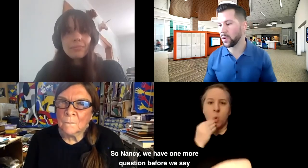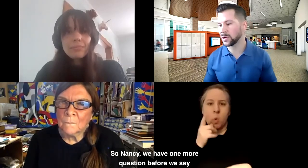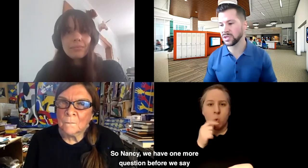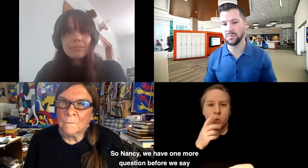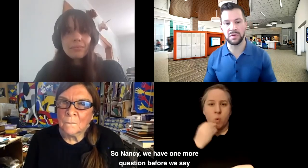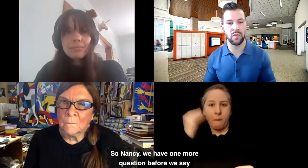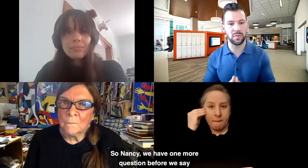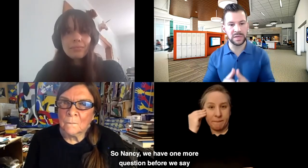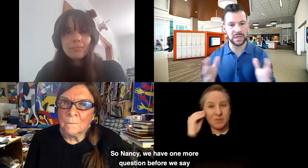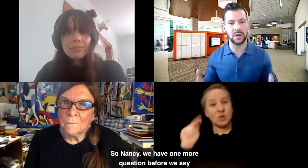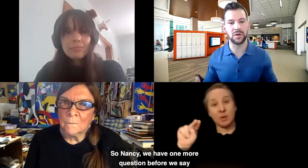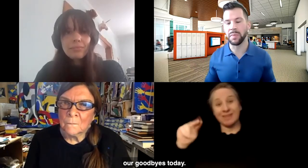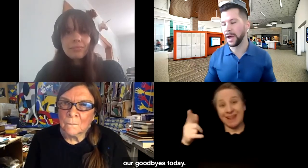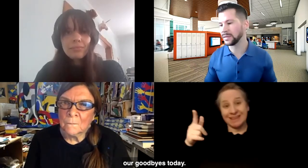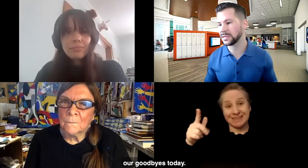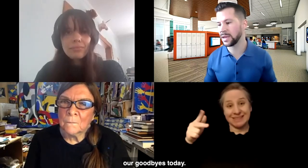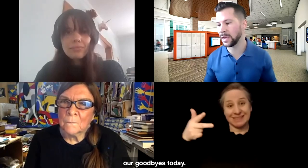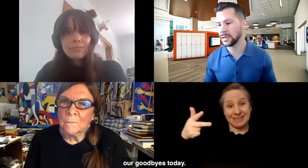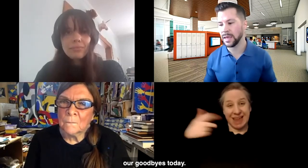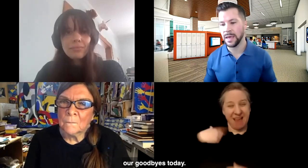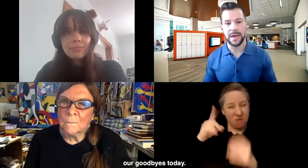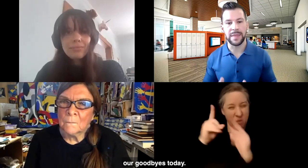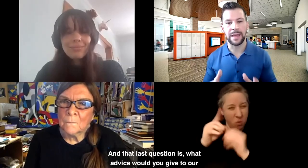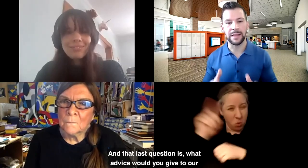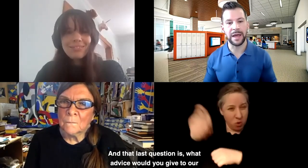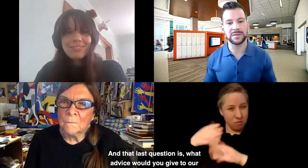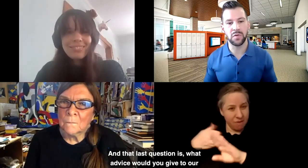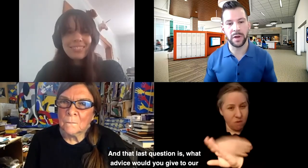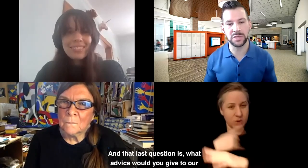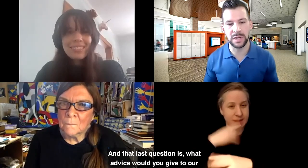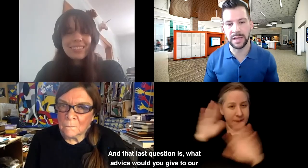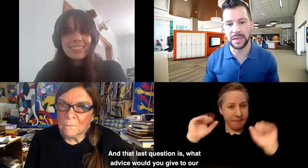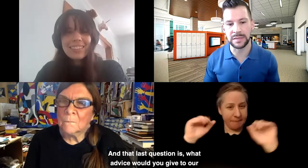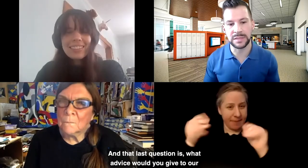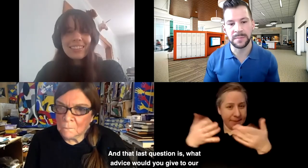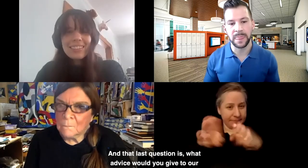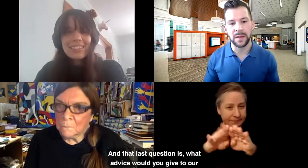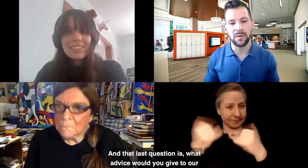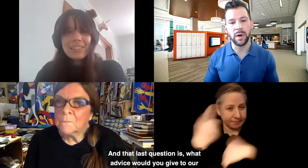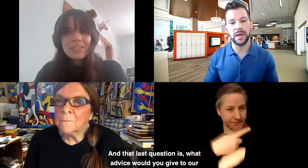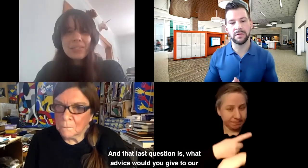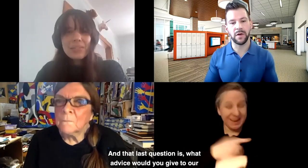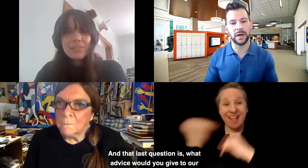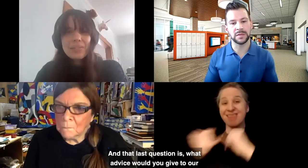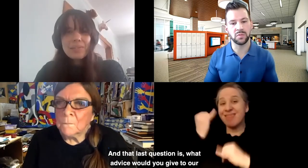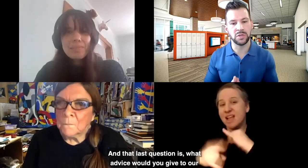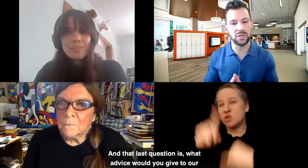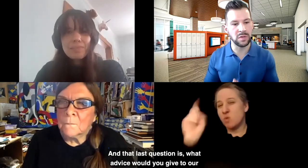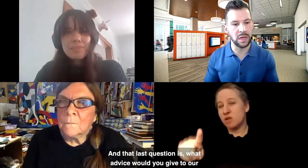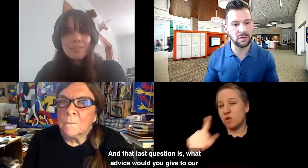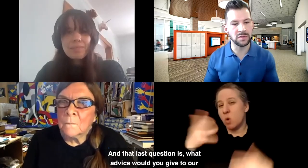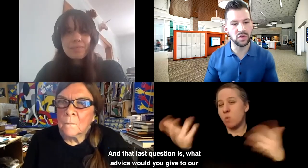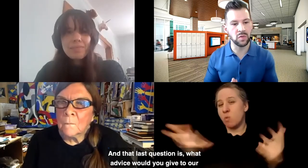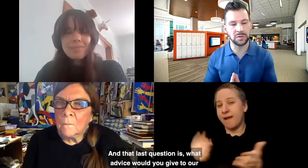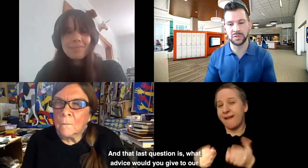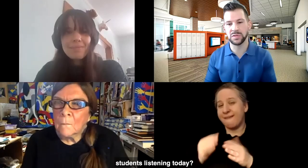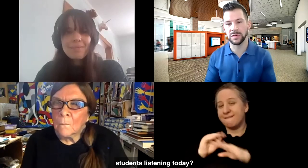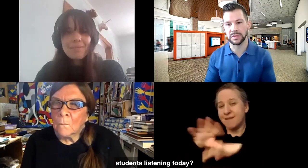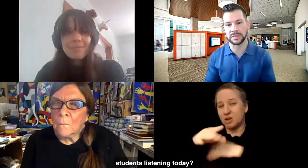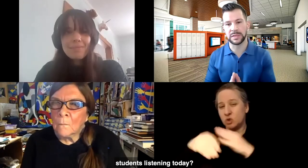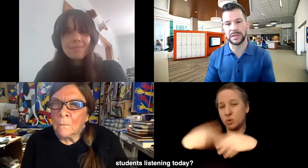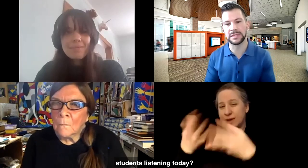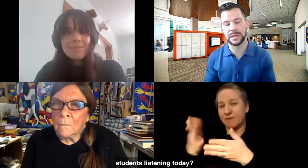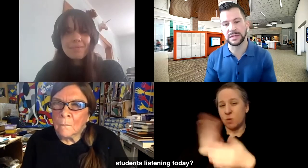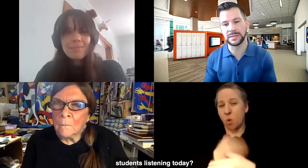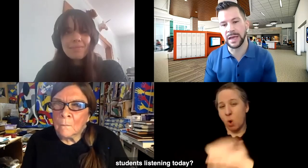we have one more question before we say our goodbyes today, and that last question is, what advice would you give to our